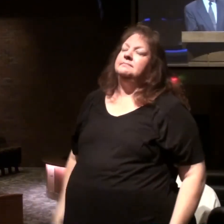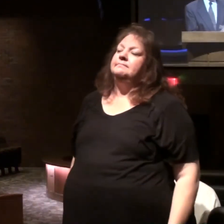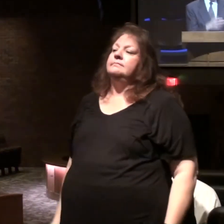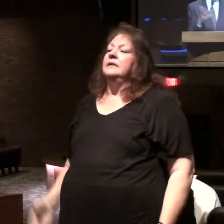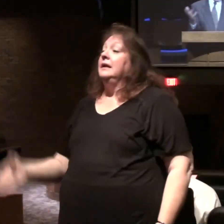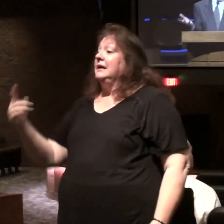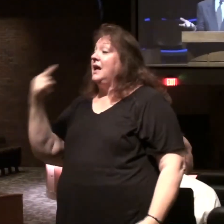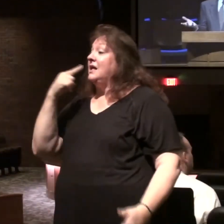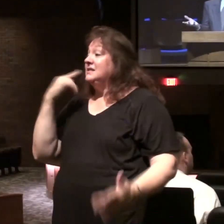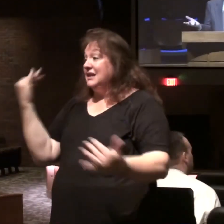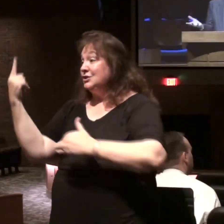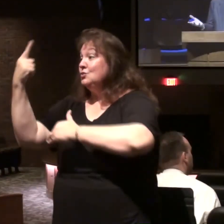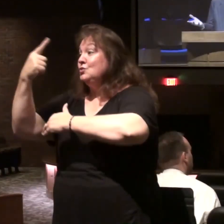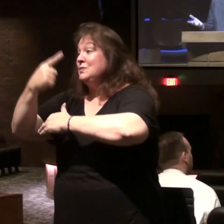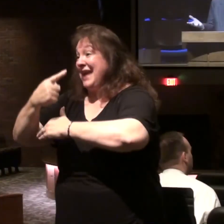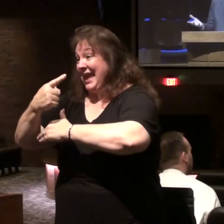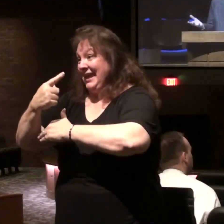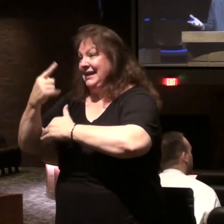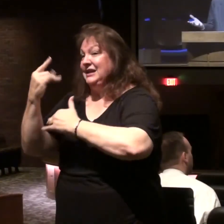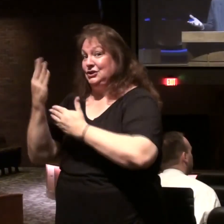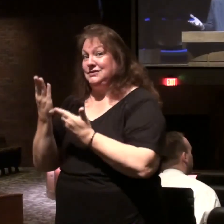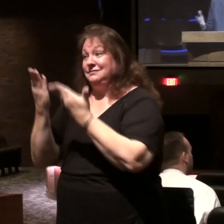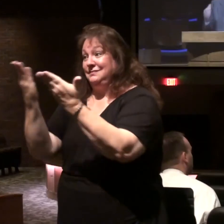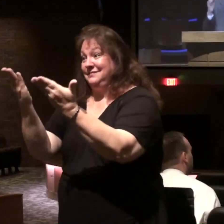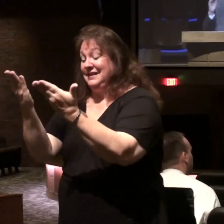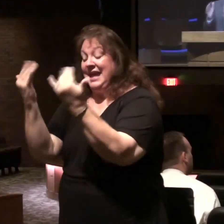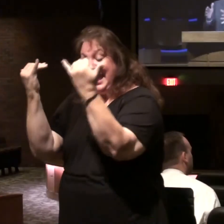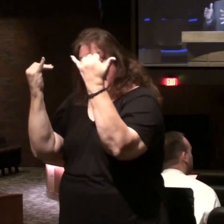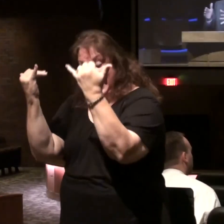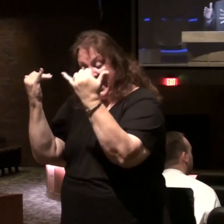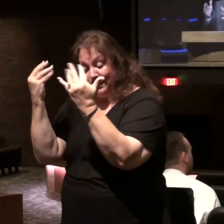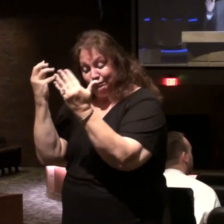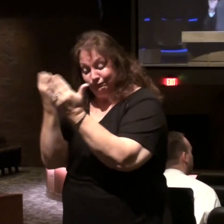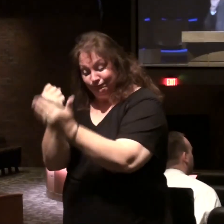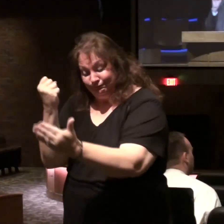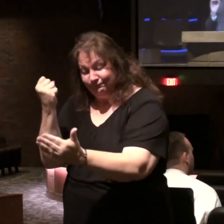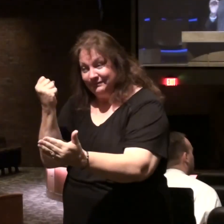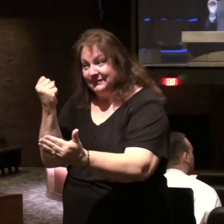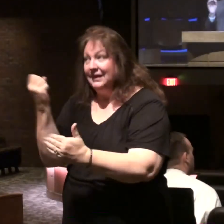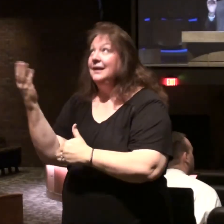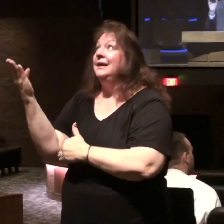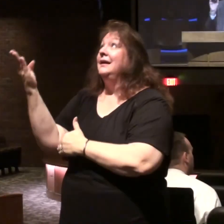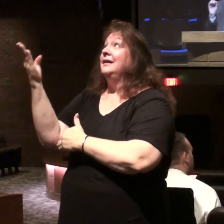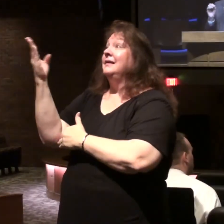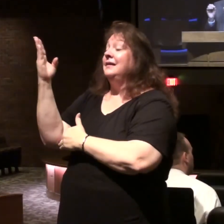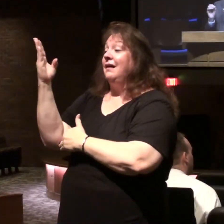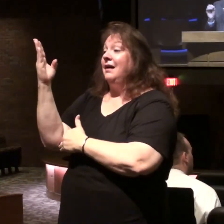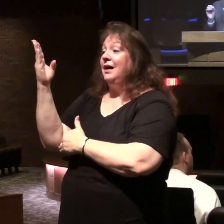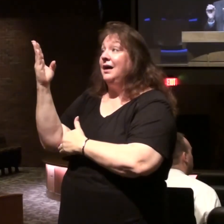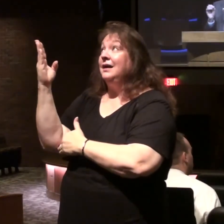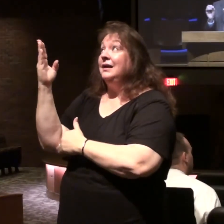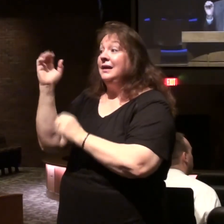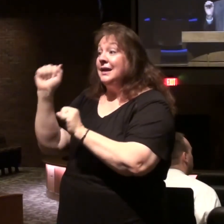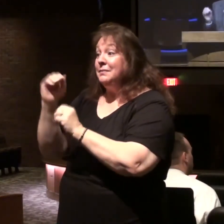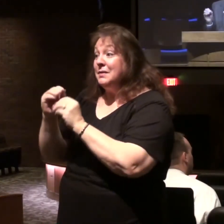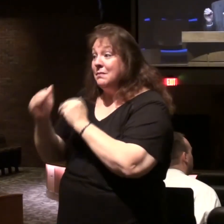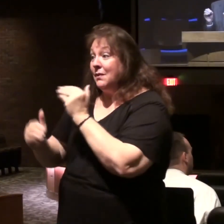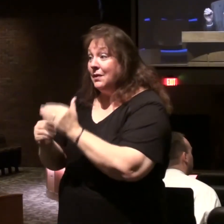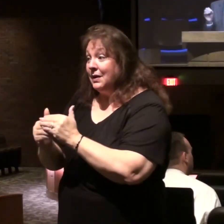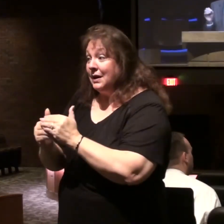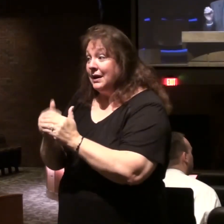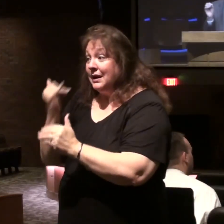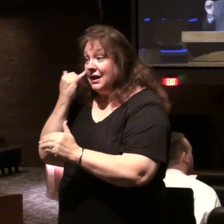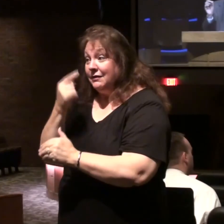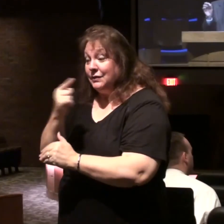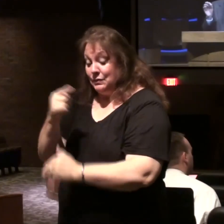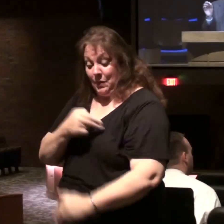God says today is the day of salvation now is the opportunity God now is any more gracious than this if you go to hell